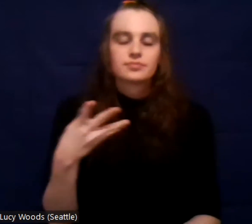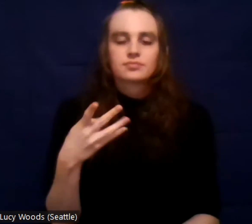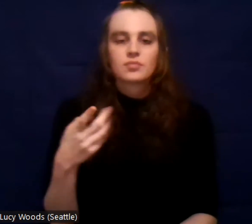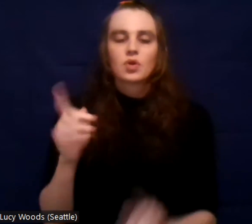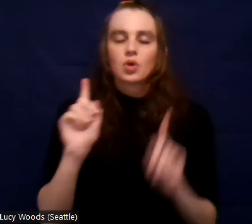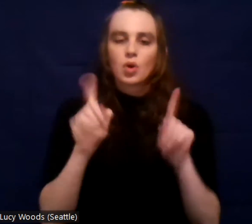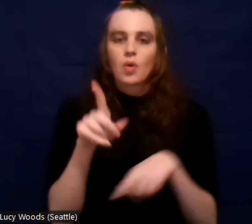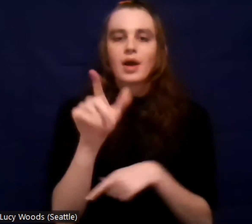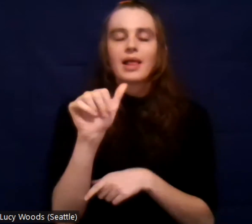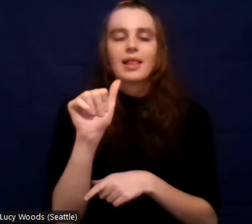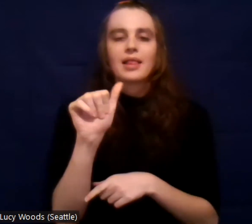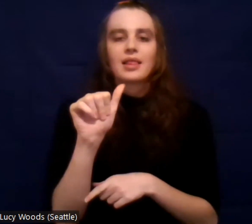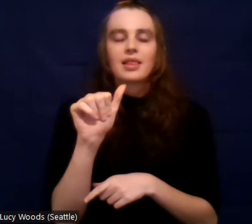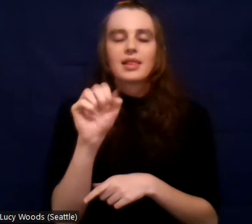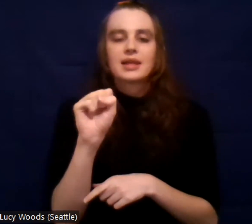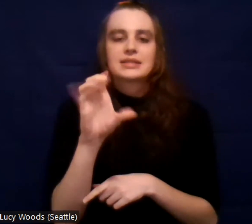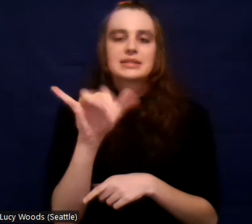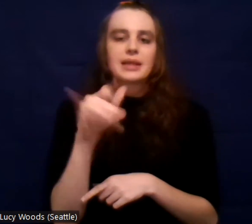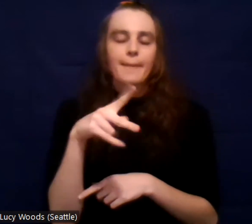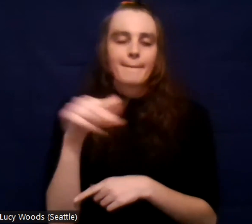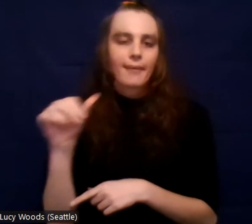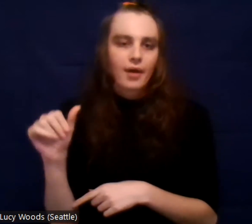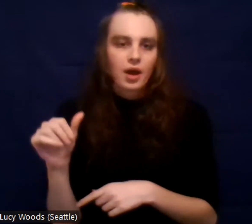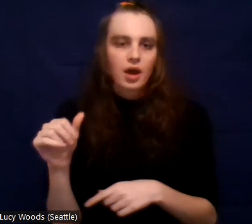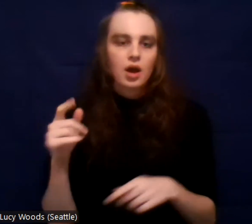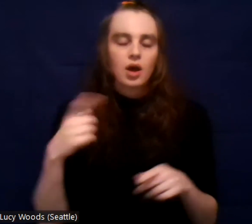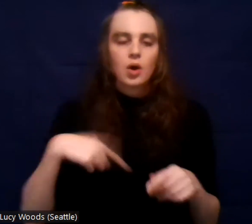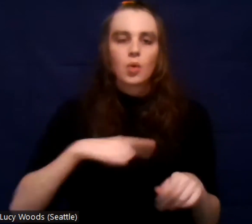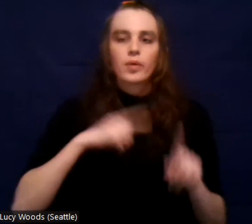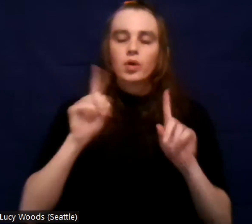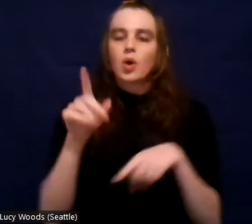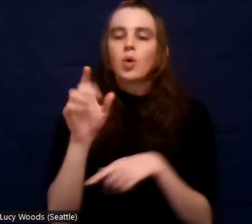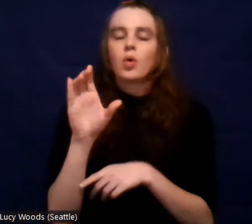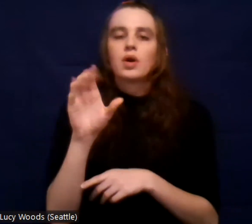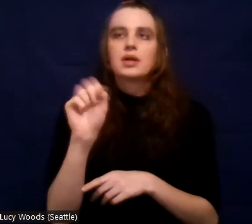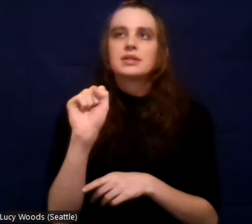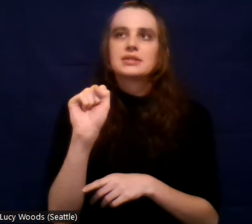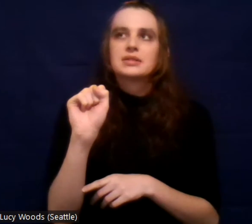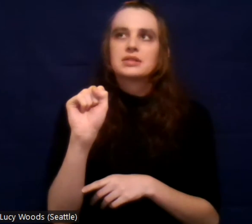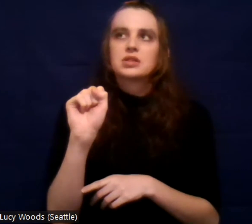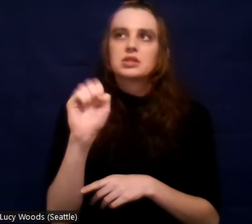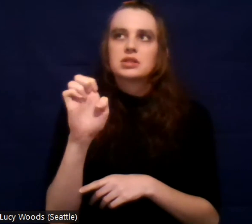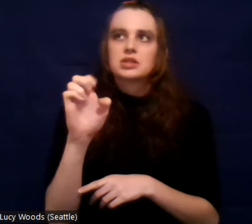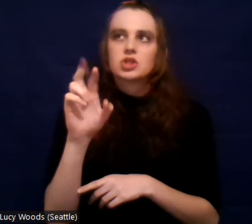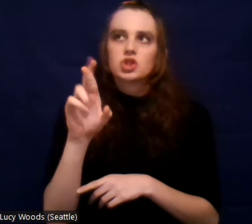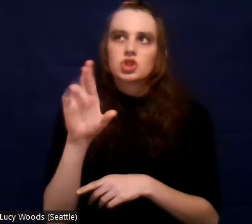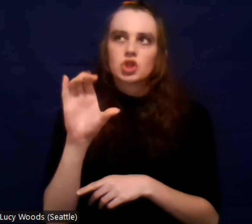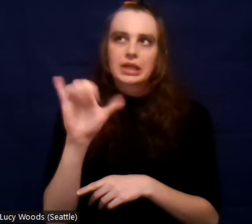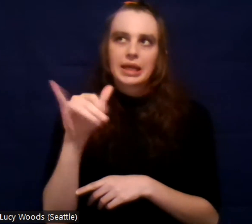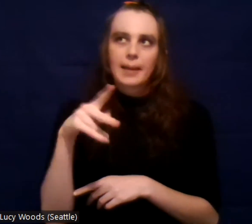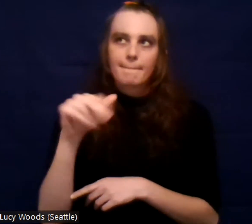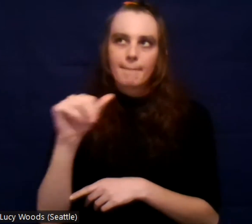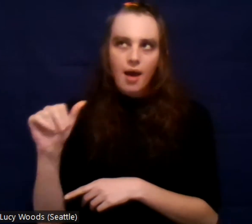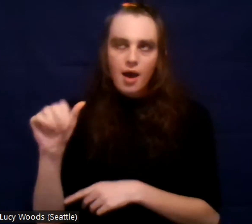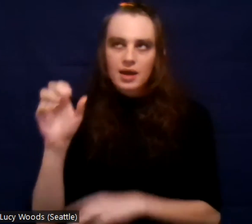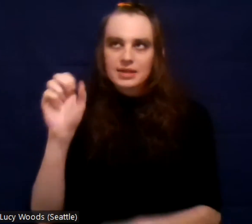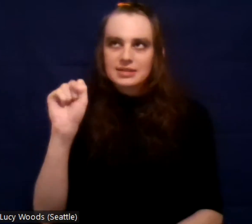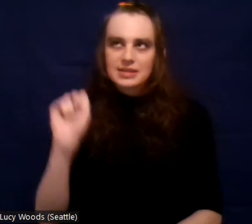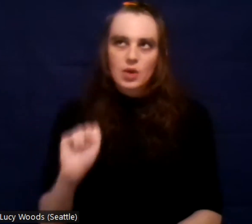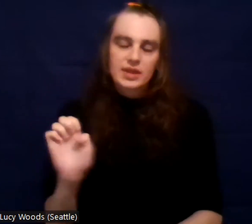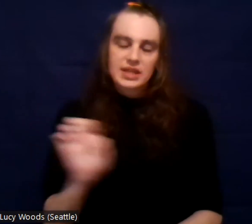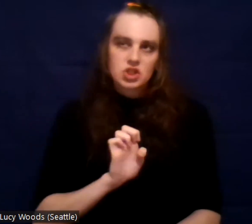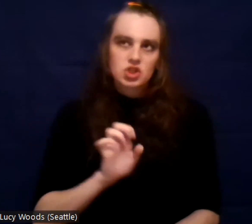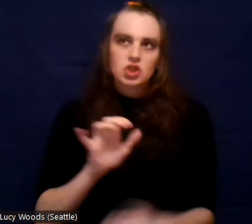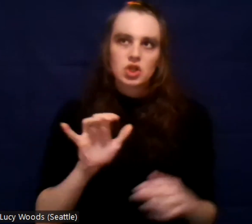Uh, we all went to Cirque Paul, the Southeast, the Southeastern region conference of young people in AA. was in Baton Rouge that year.